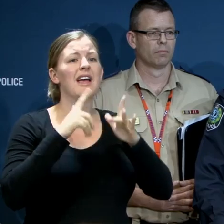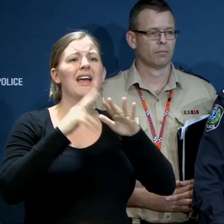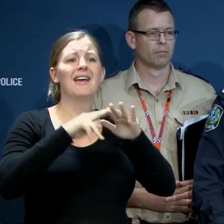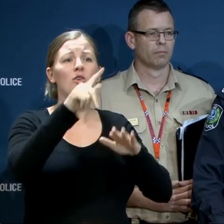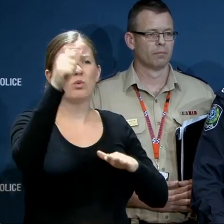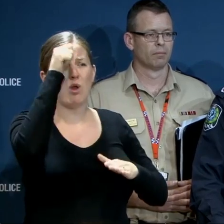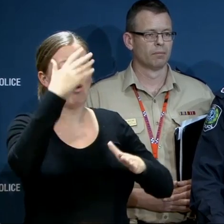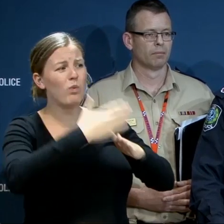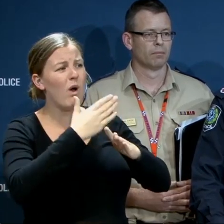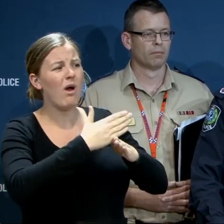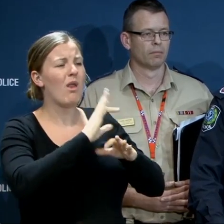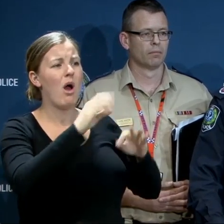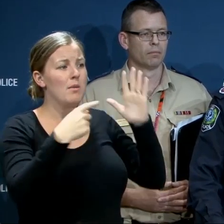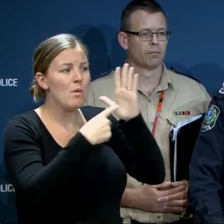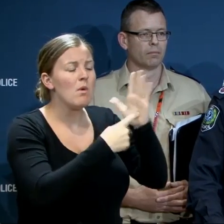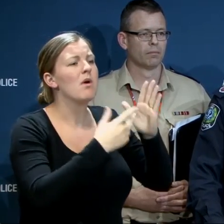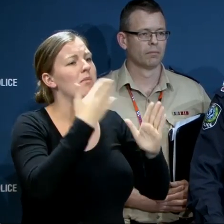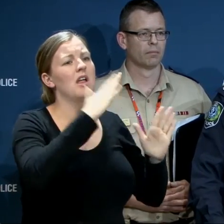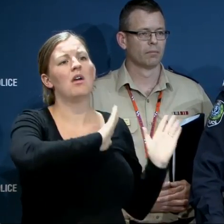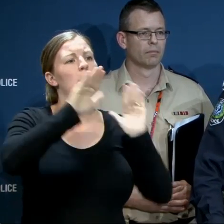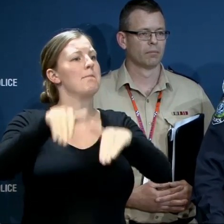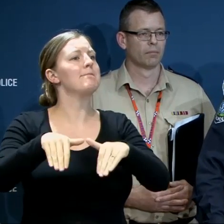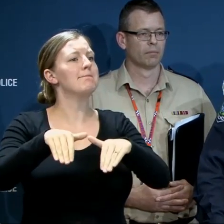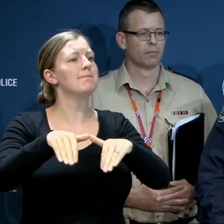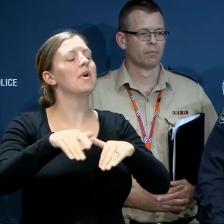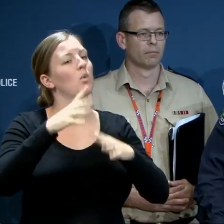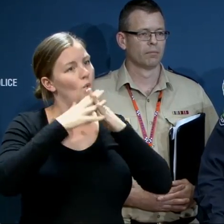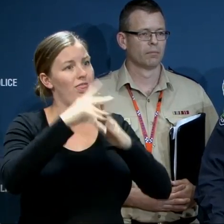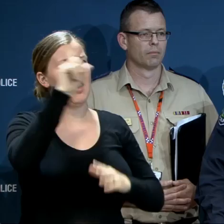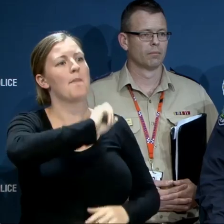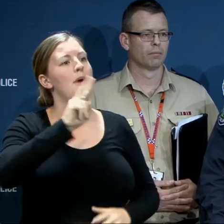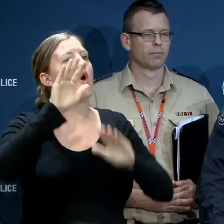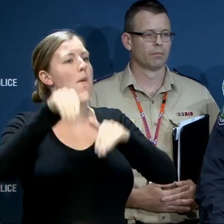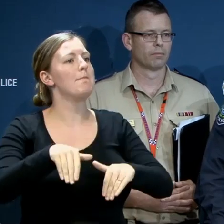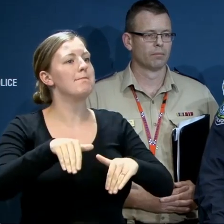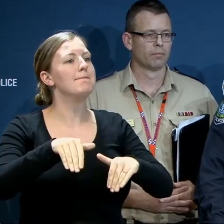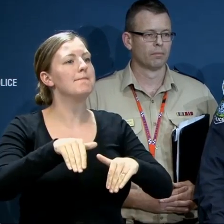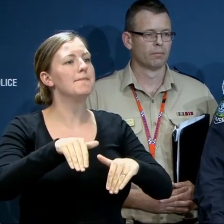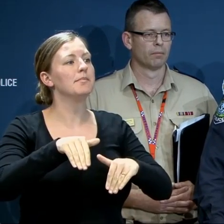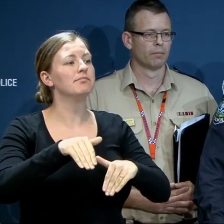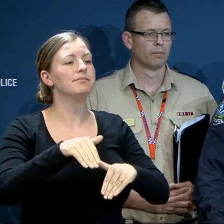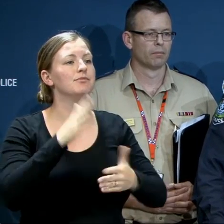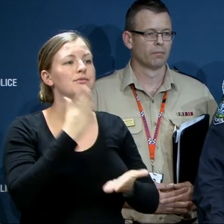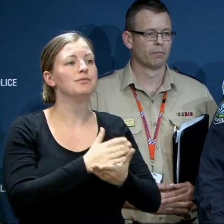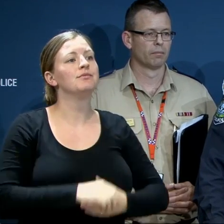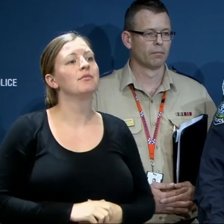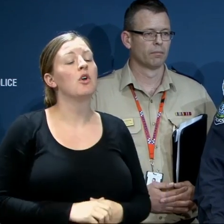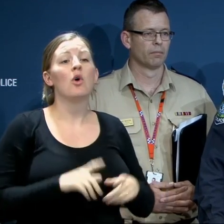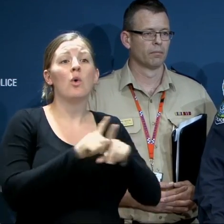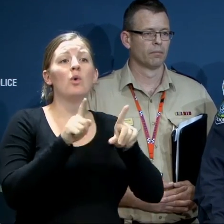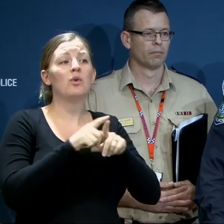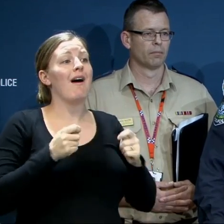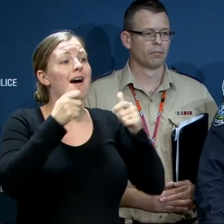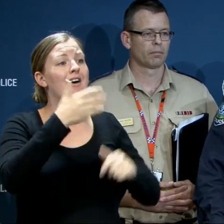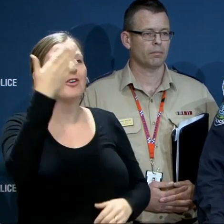duties should consider doing so and returning home. We're also recommending that after-school activities that